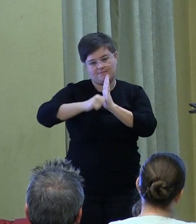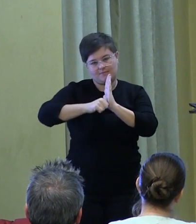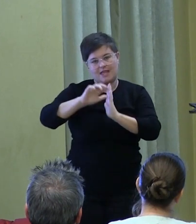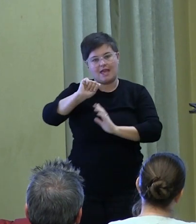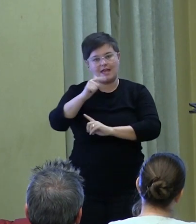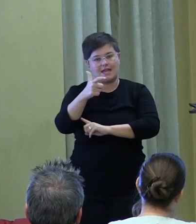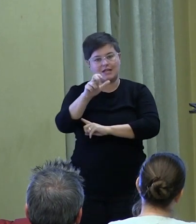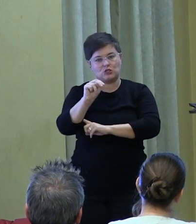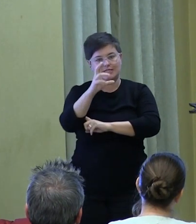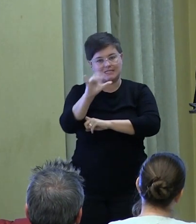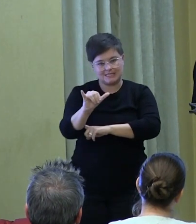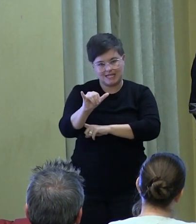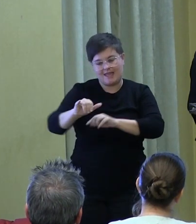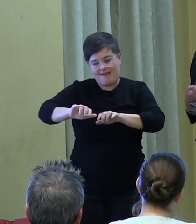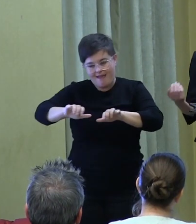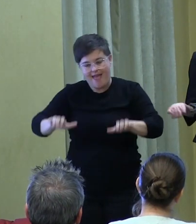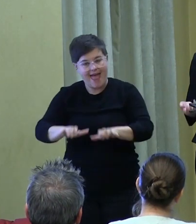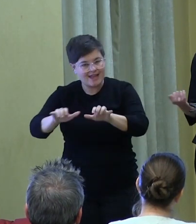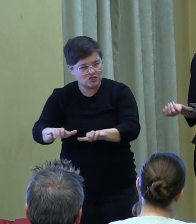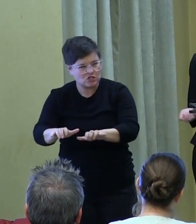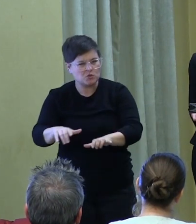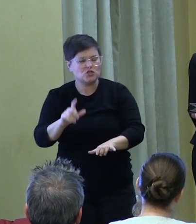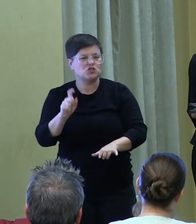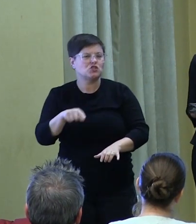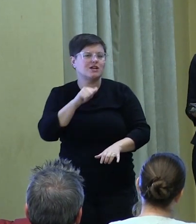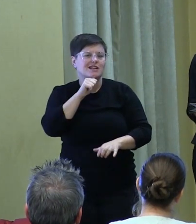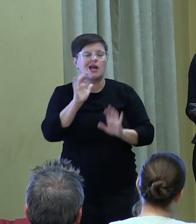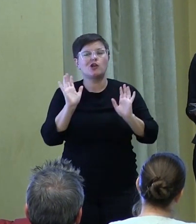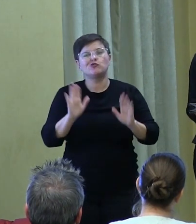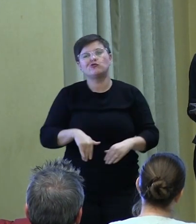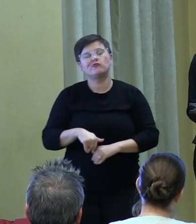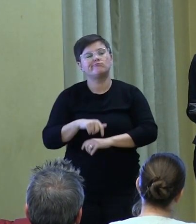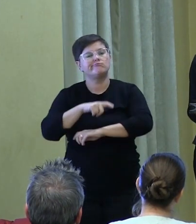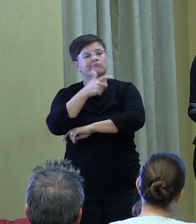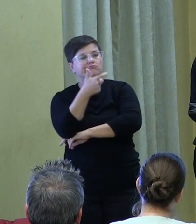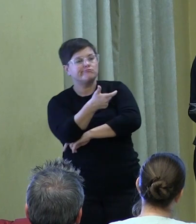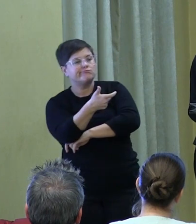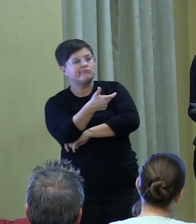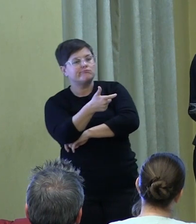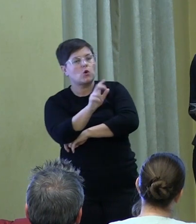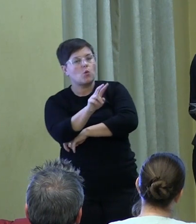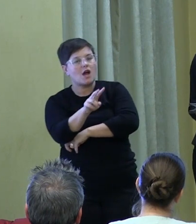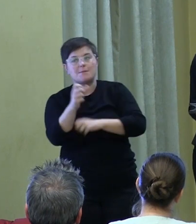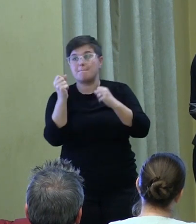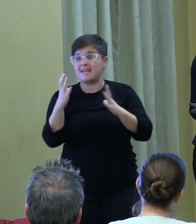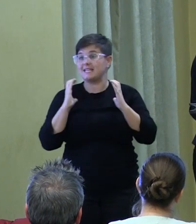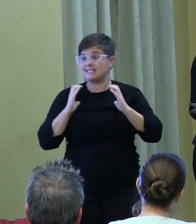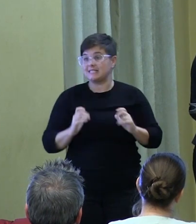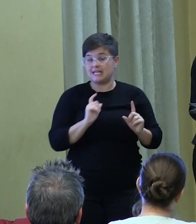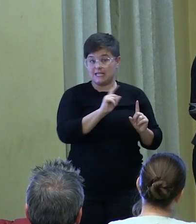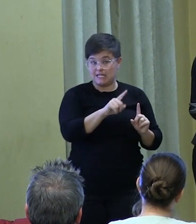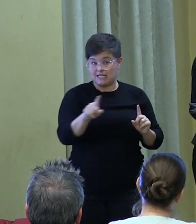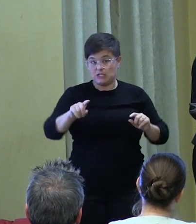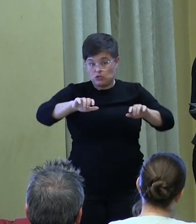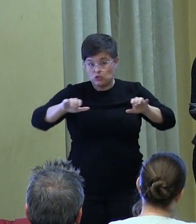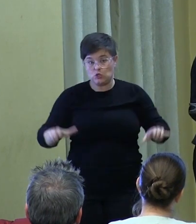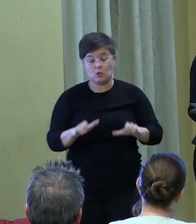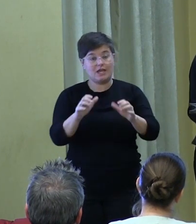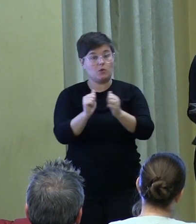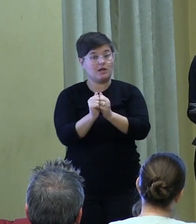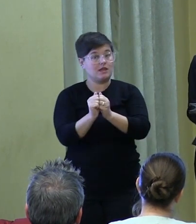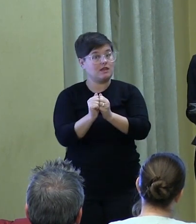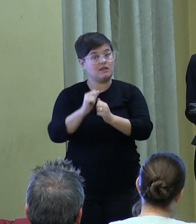and action suggests that we shouldn't just be standing idly by, as we see a lot of our citizens doing today in the face of